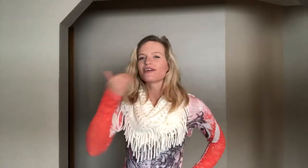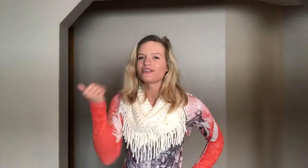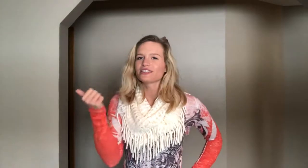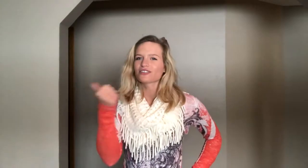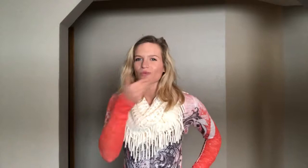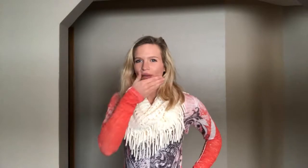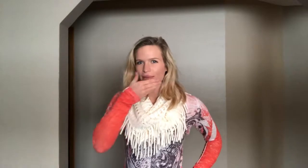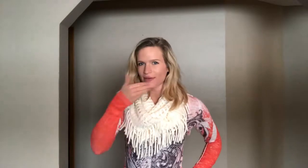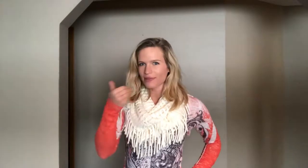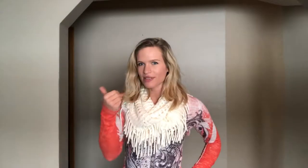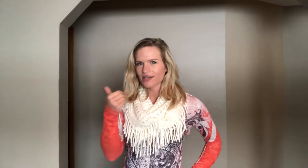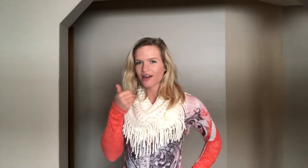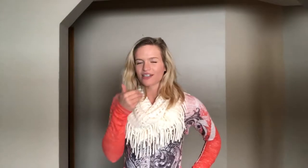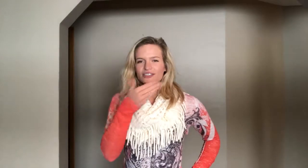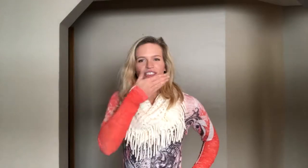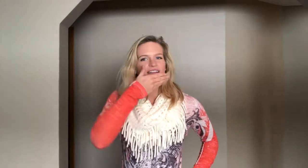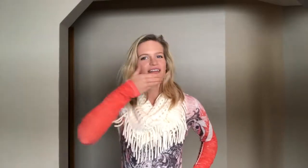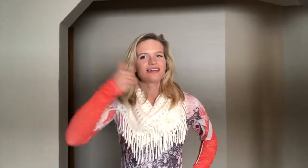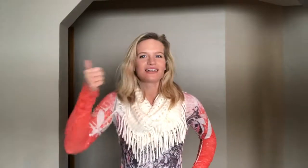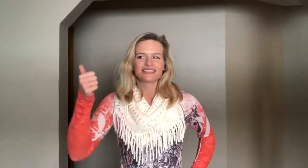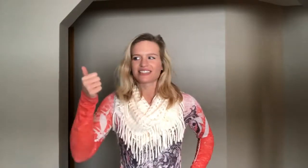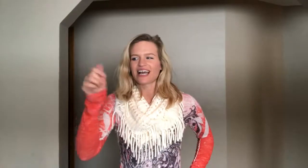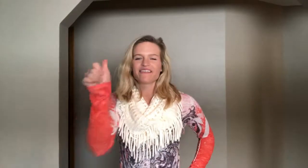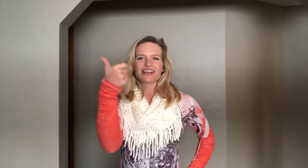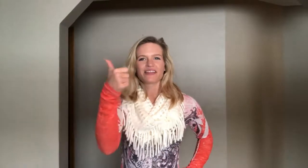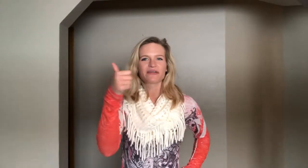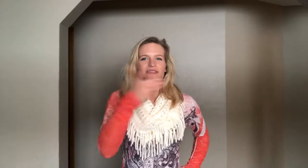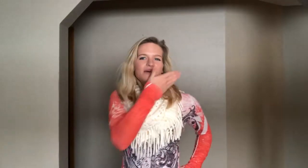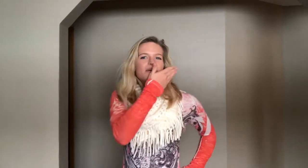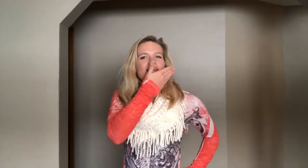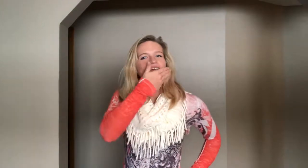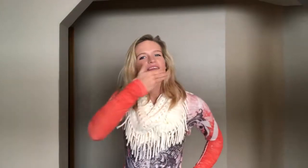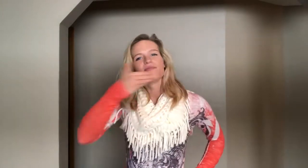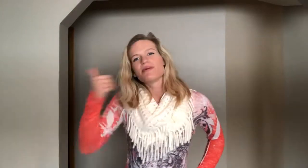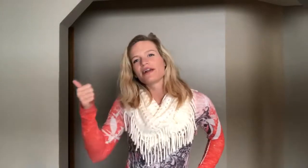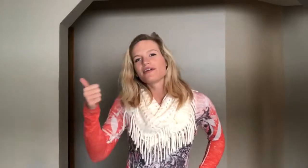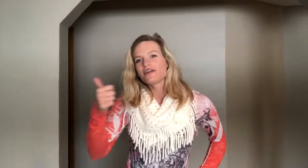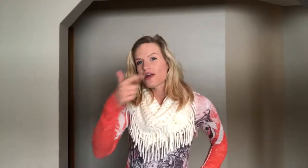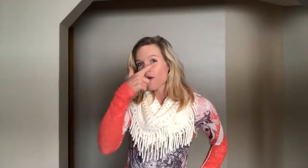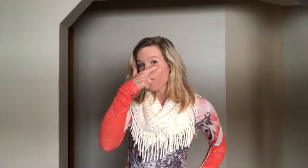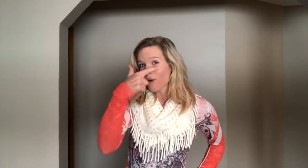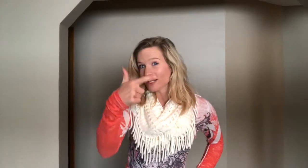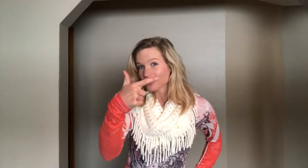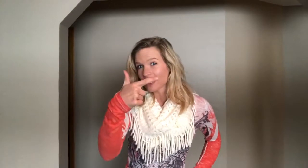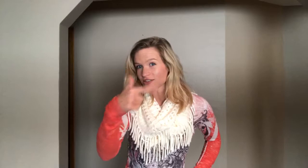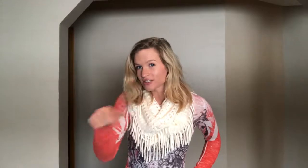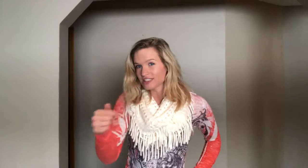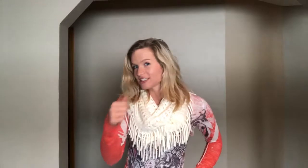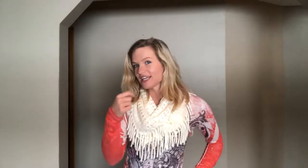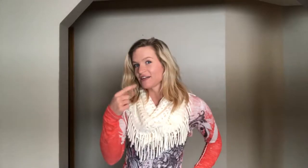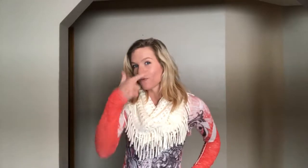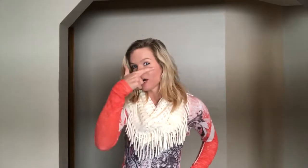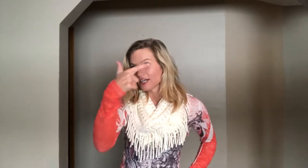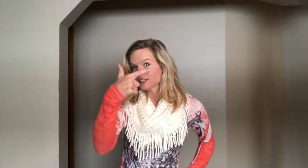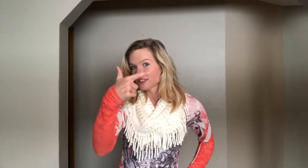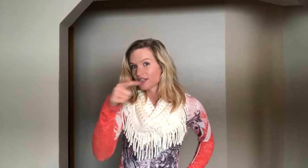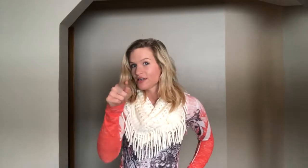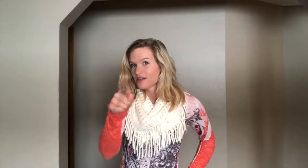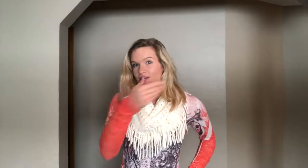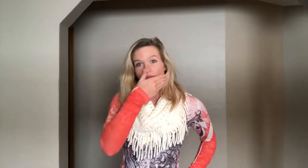you just swipe up on your chin into kind of like a thumbs up. You better watch out. So I just signed watch. You